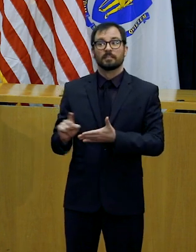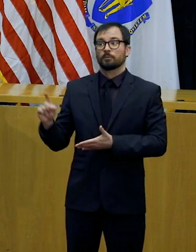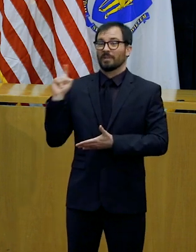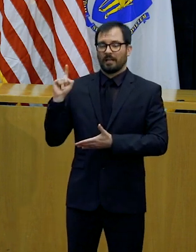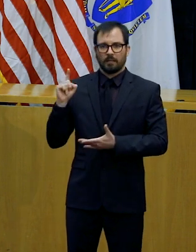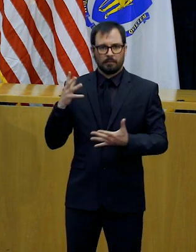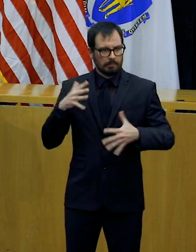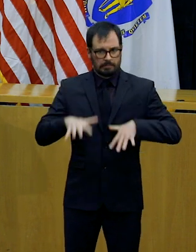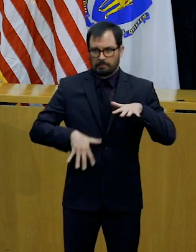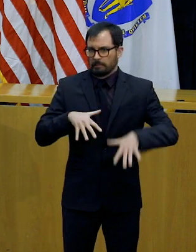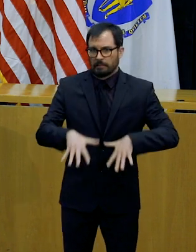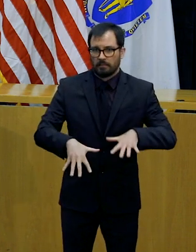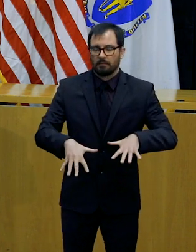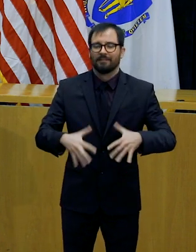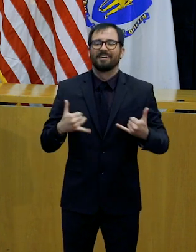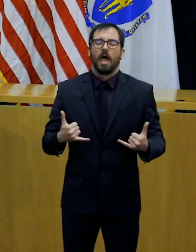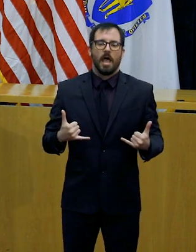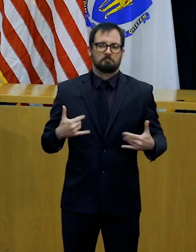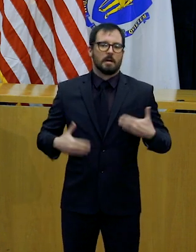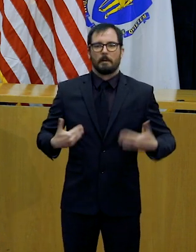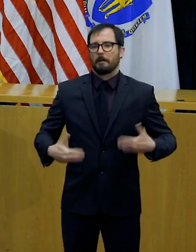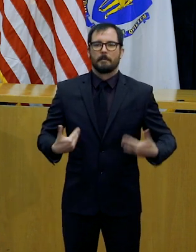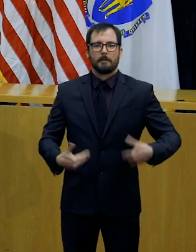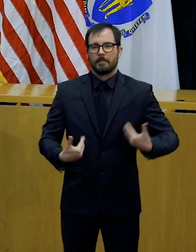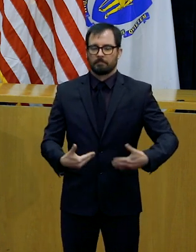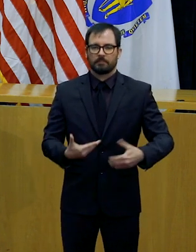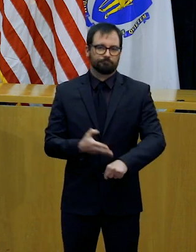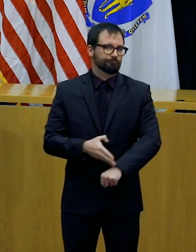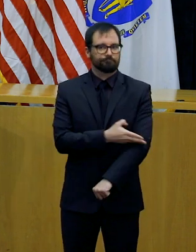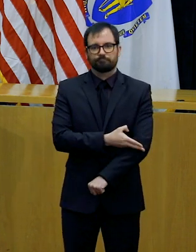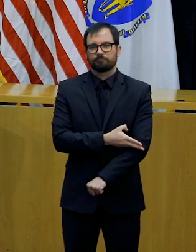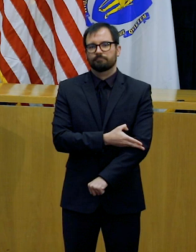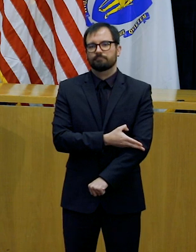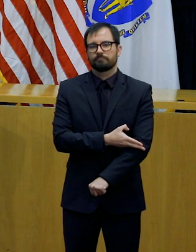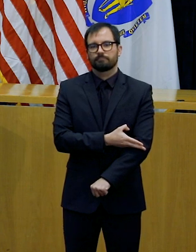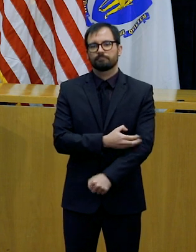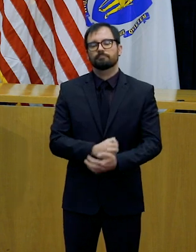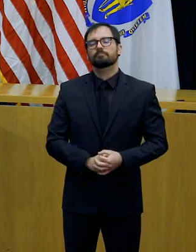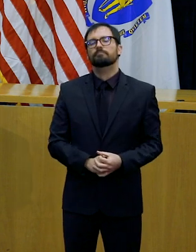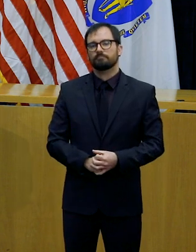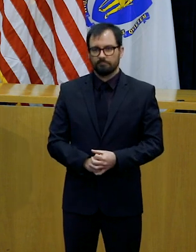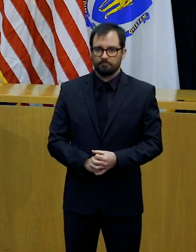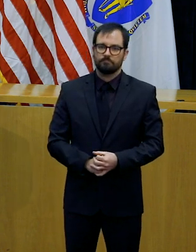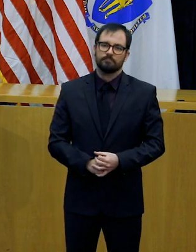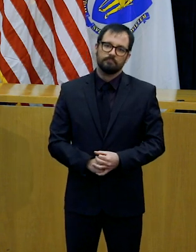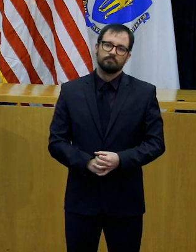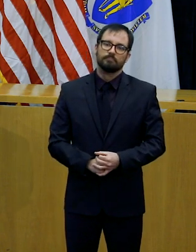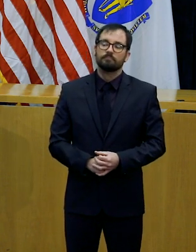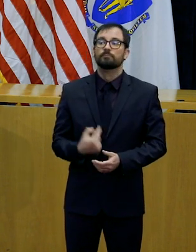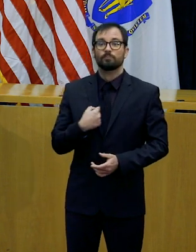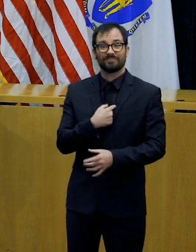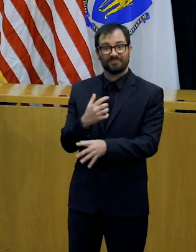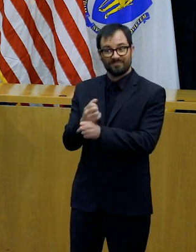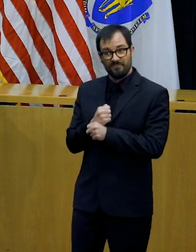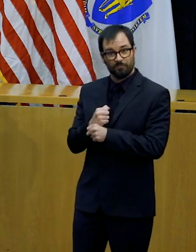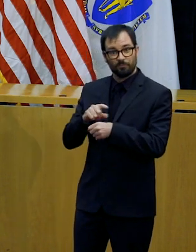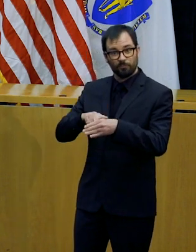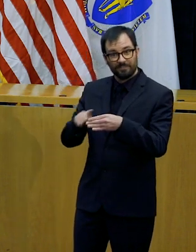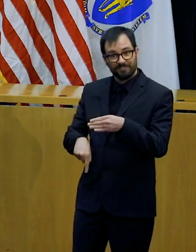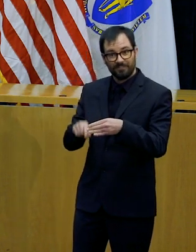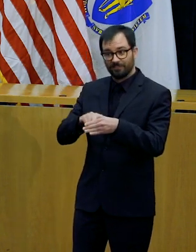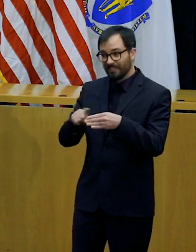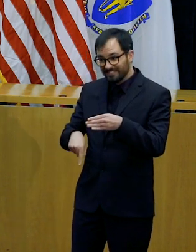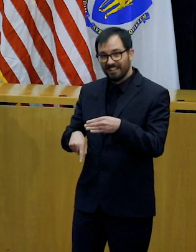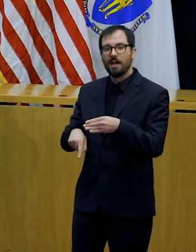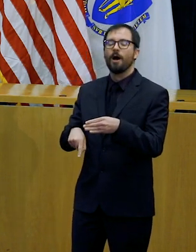folks that the number of tests we do in Massachusetts goes up. We will expect the number of cases, the number of positive tests to go up as